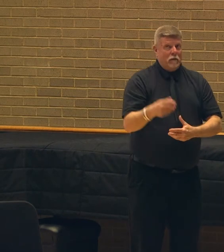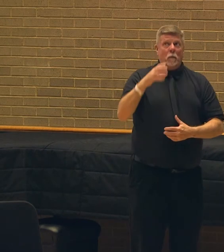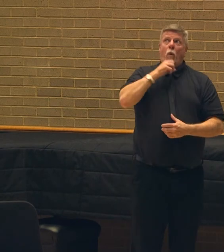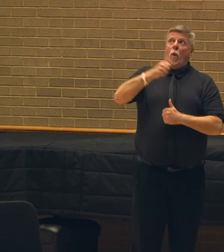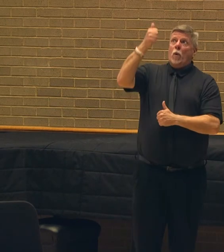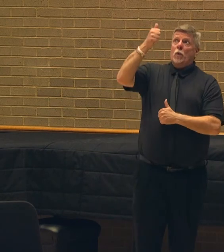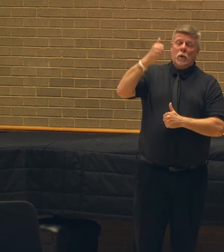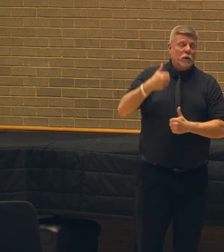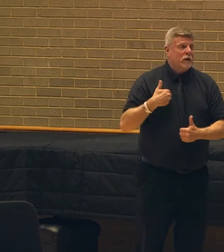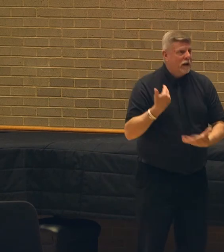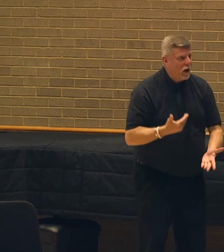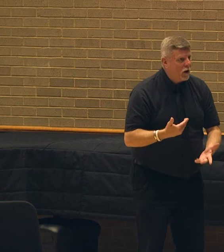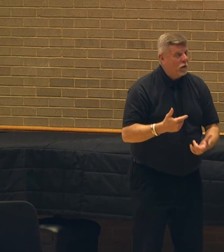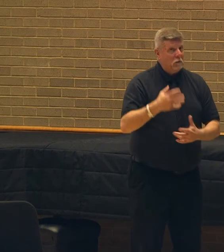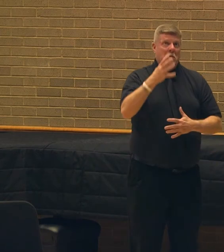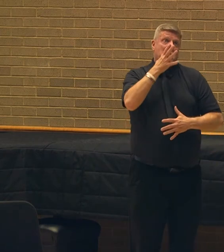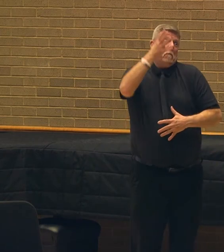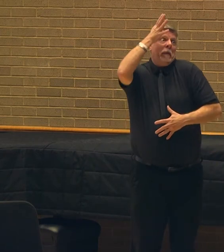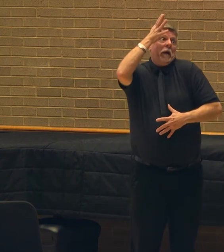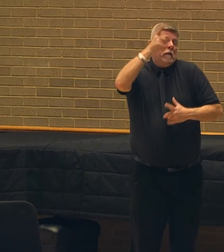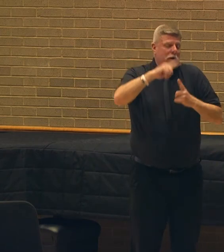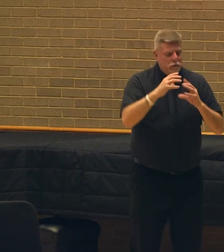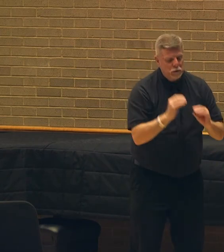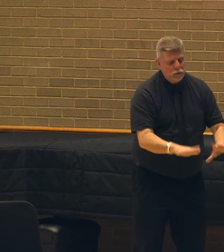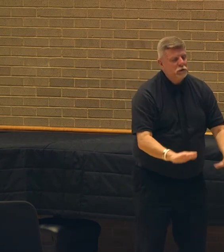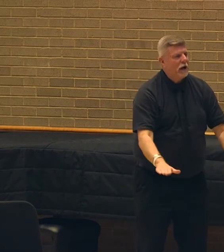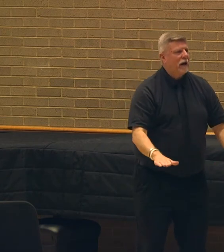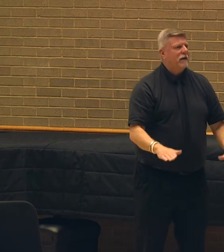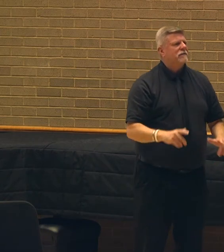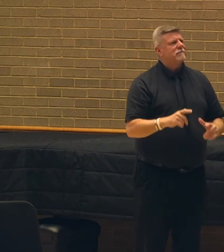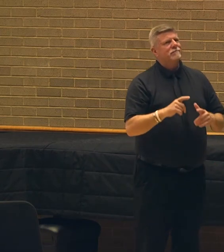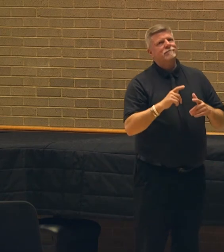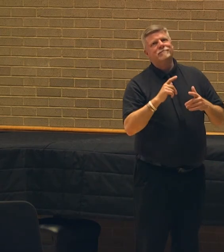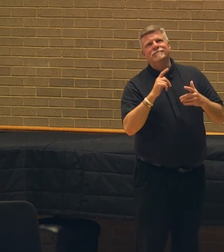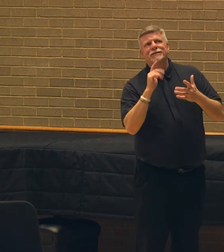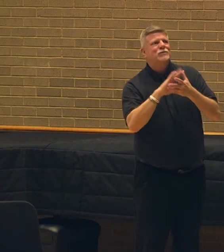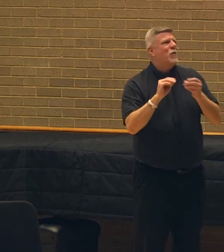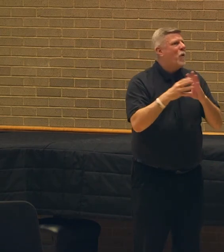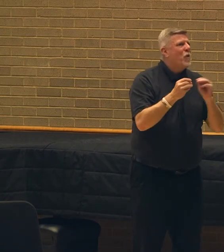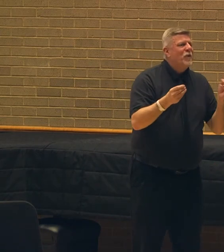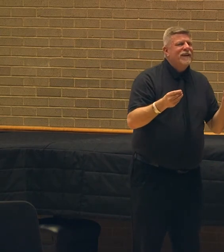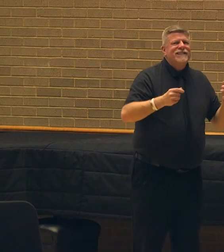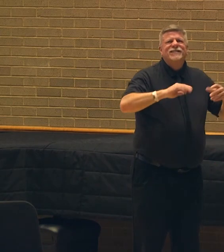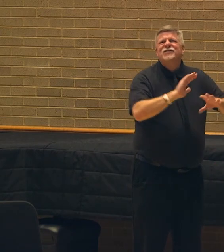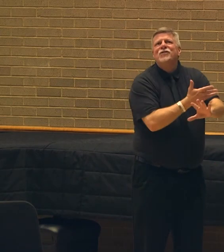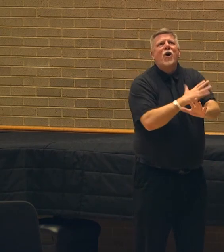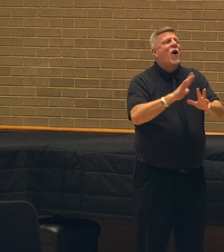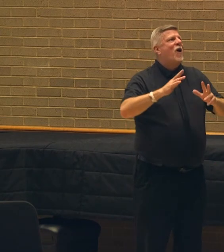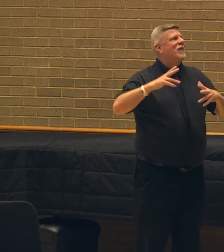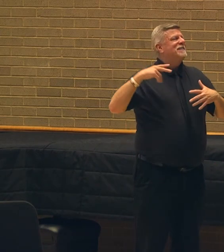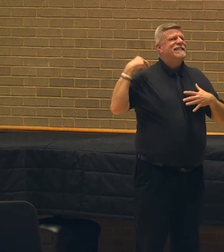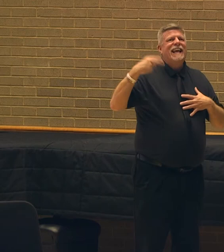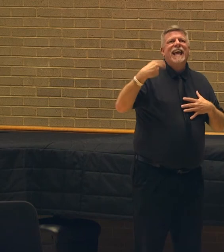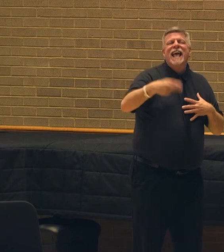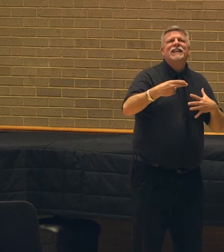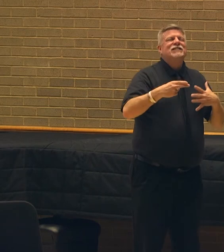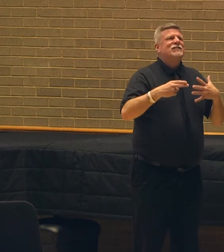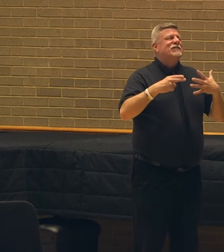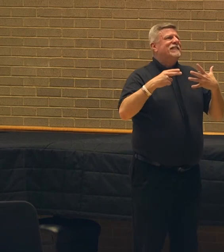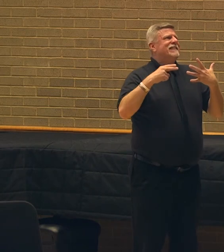parent to child. And there are stories, songs, histories, mythologies, recipes,